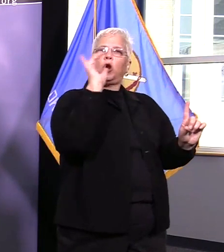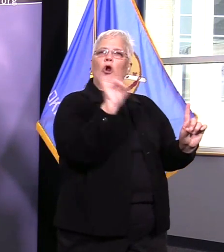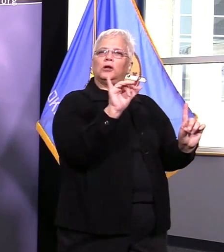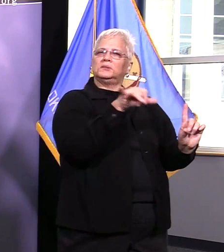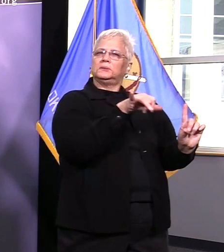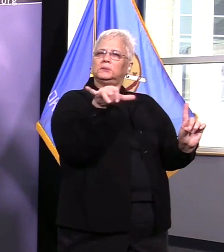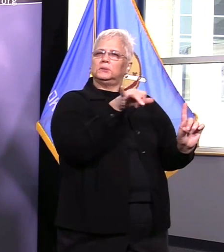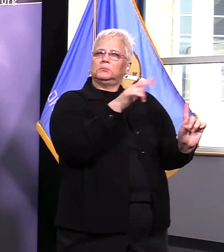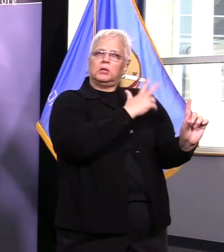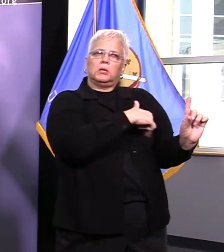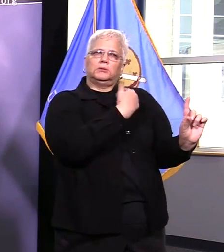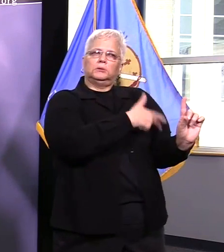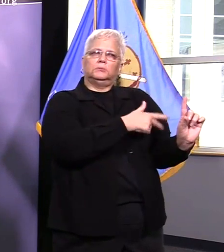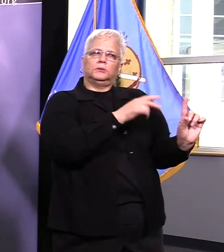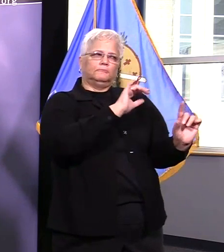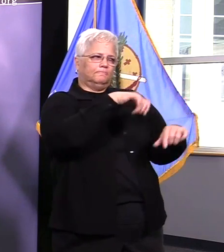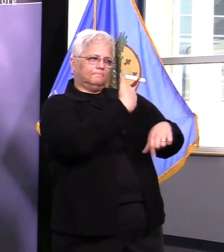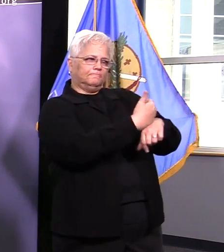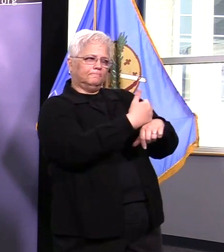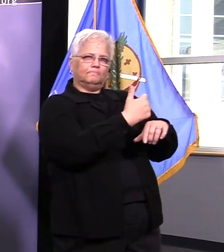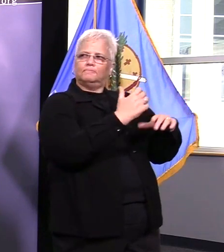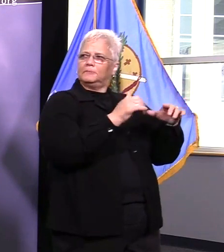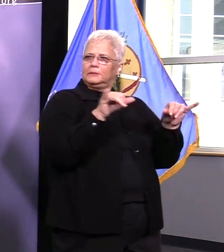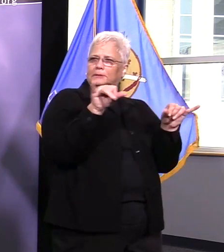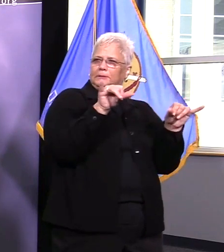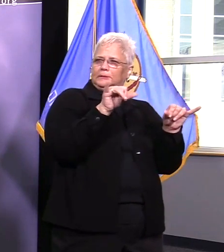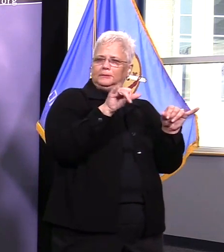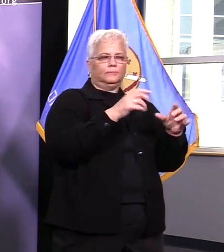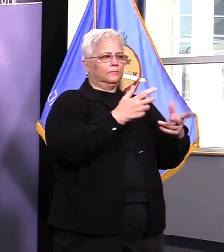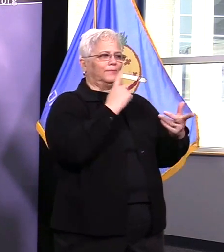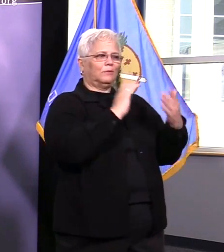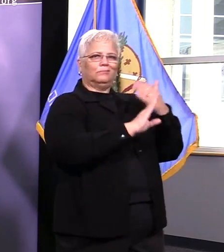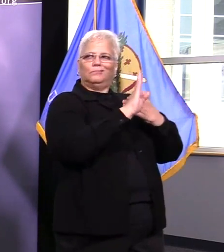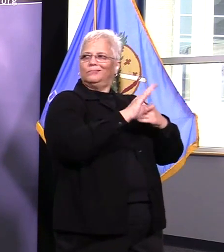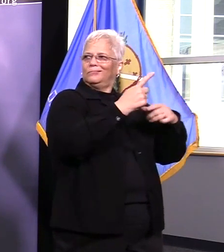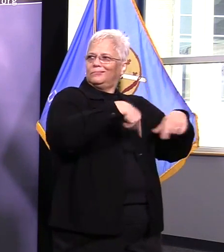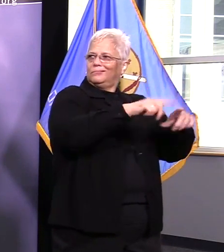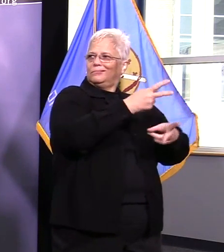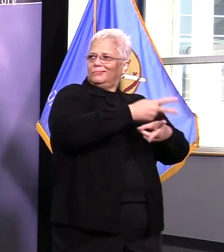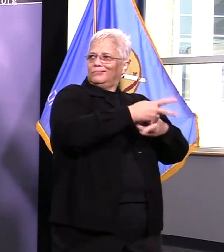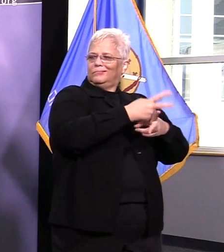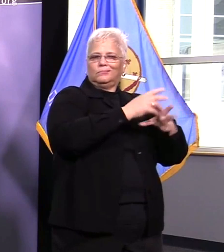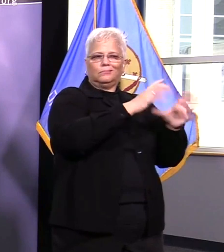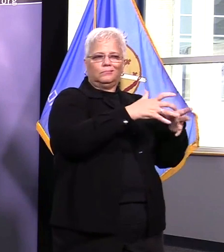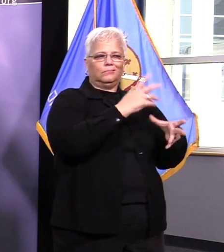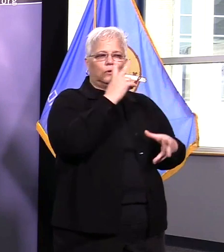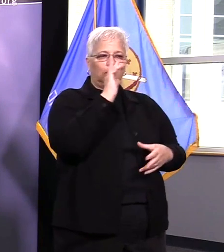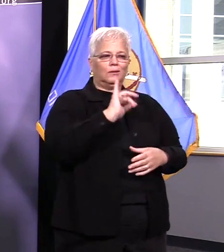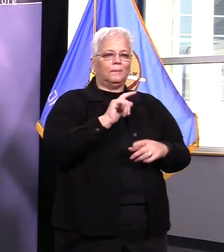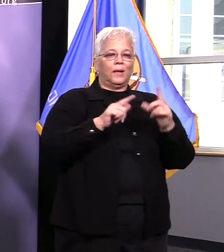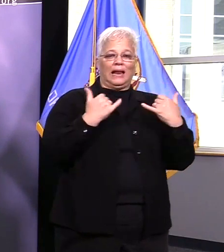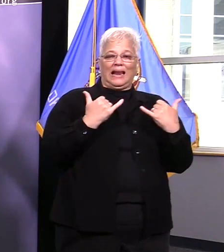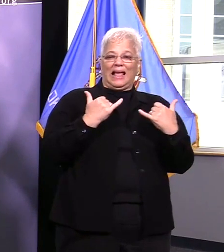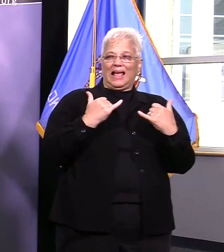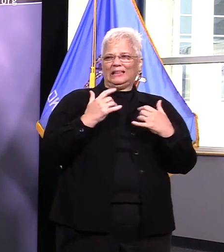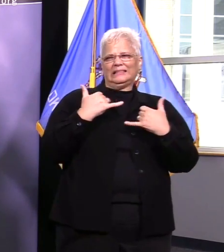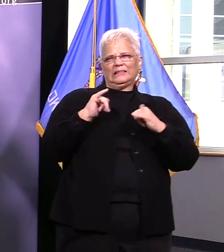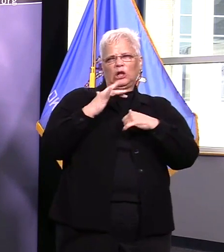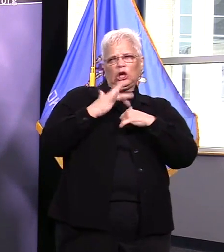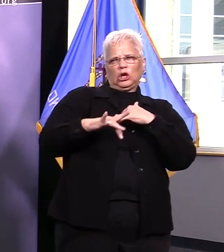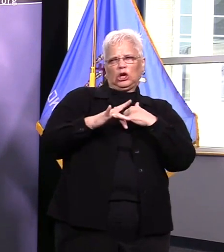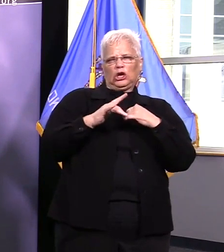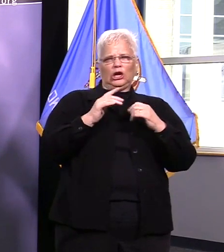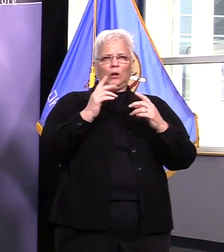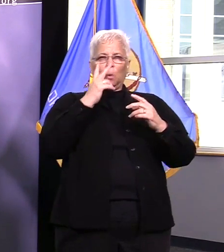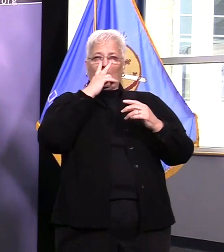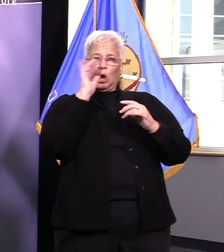working through that process we're still in very preliminary stages and like i said before at this point in time it's just a preliminary